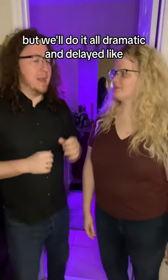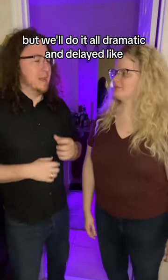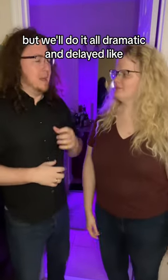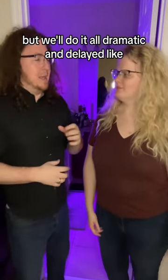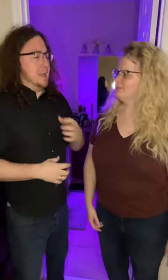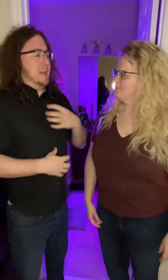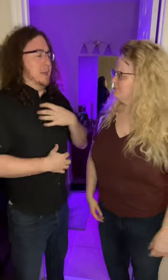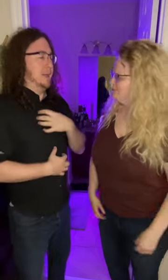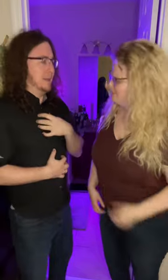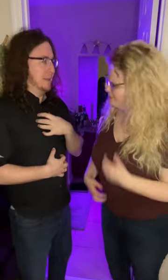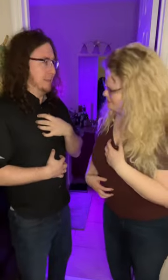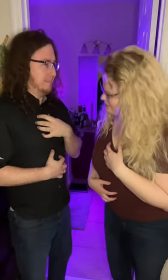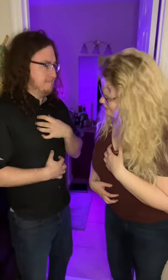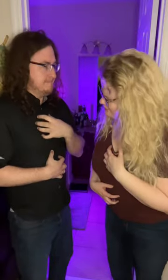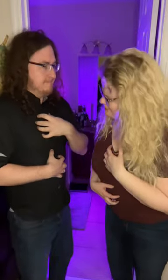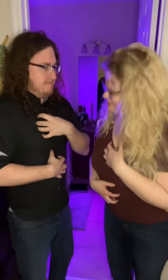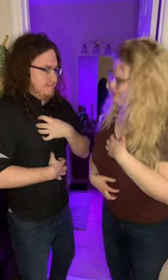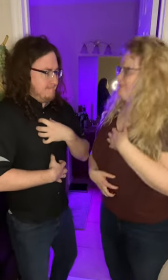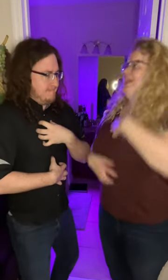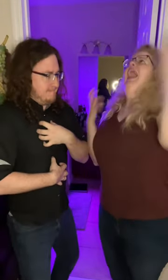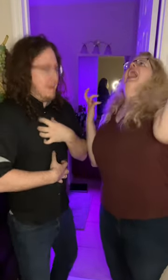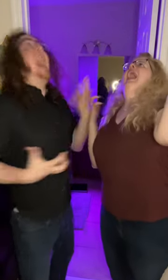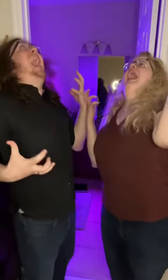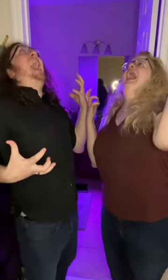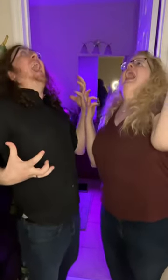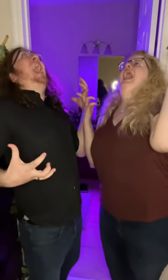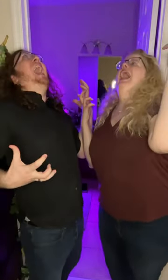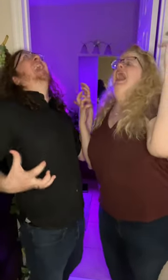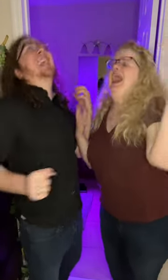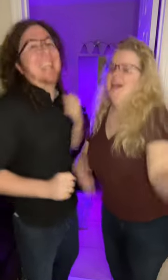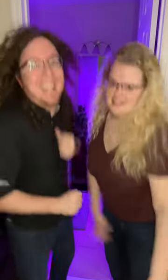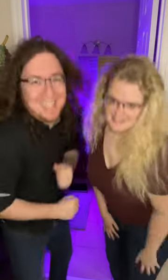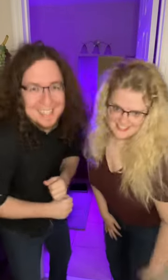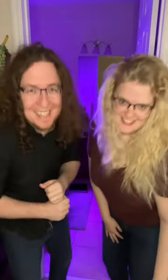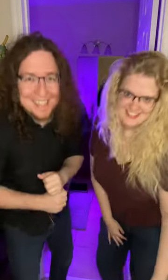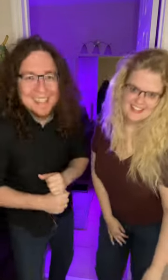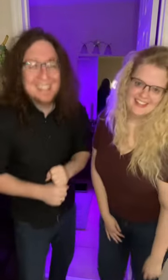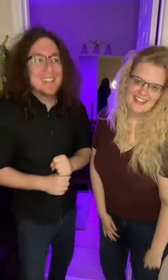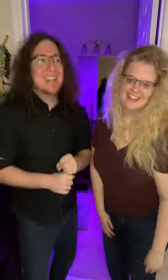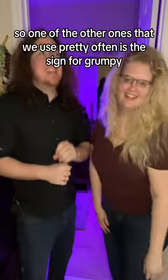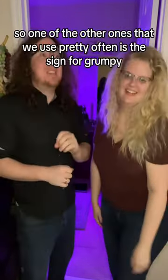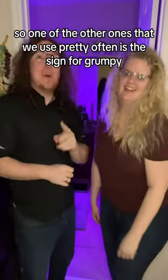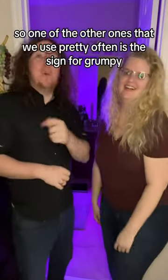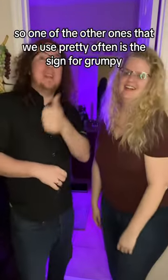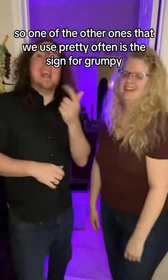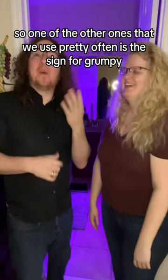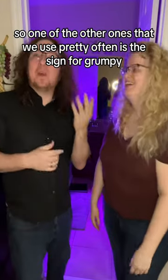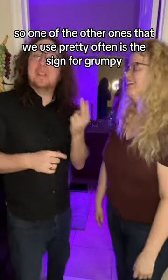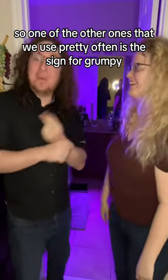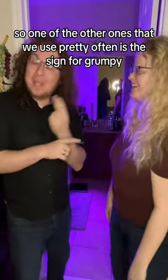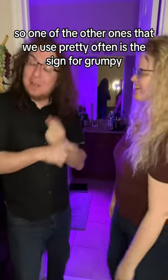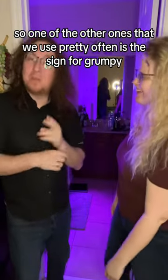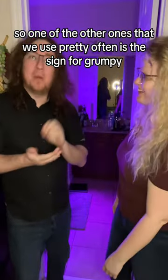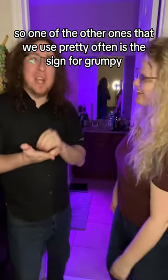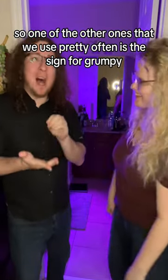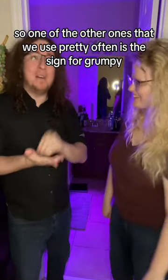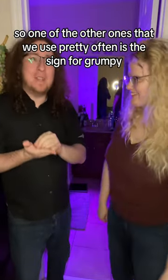so one of the other ones that we use pretty often